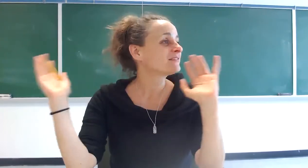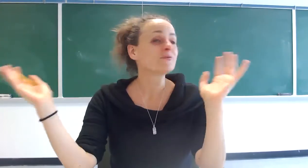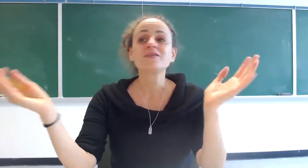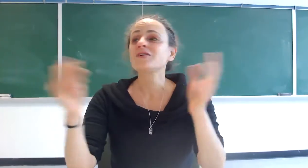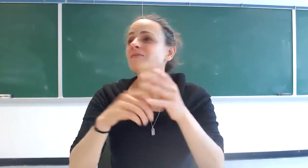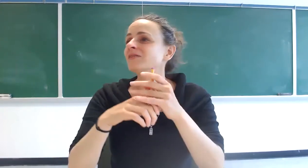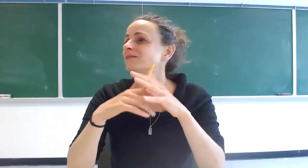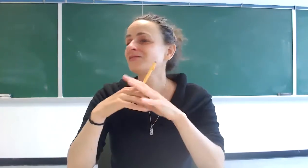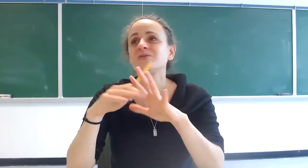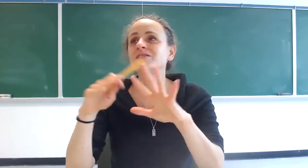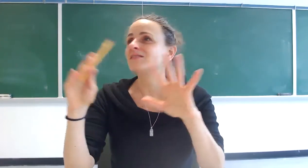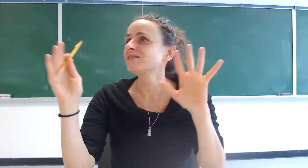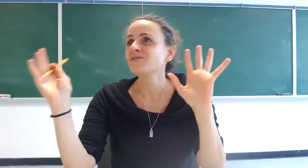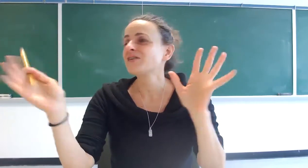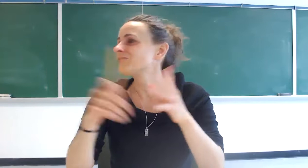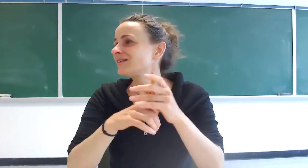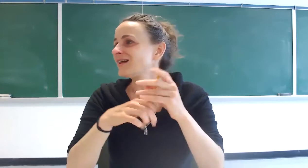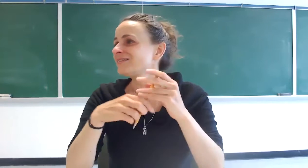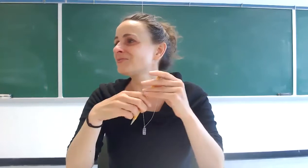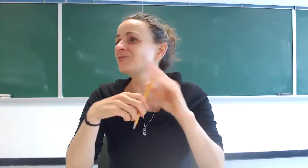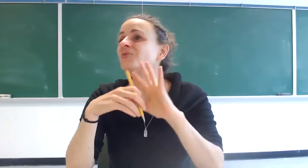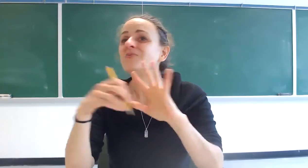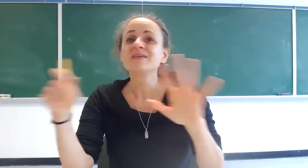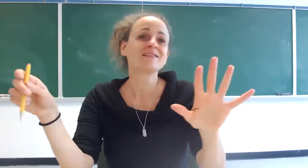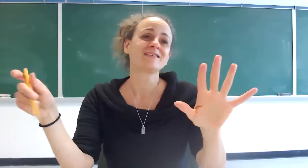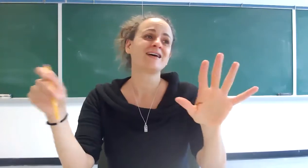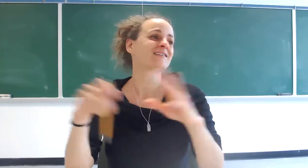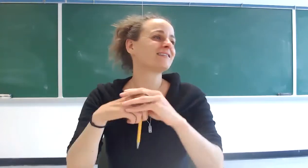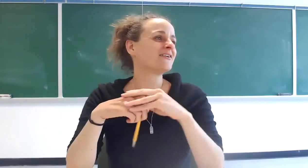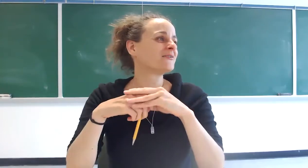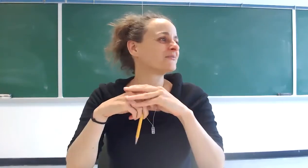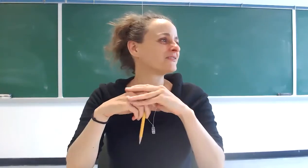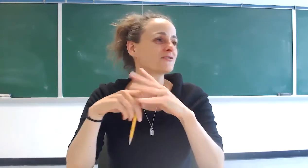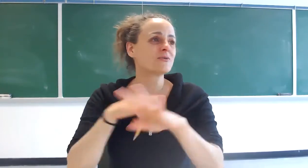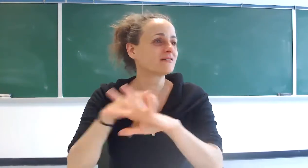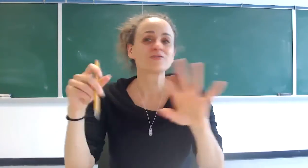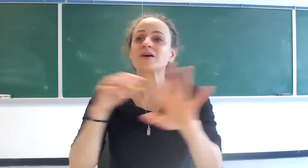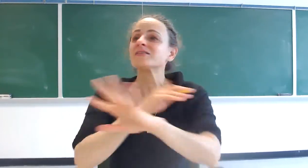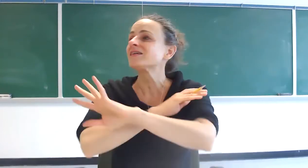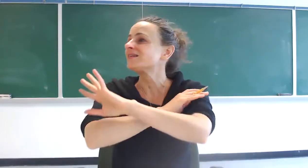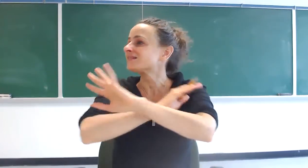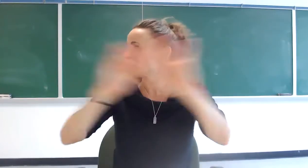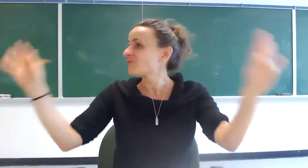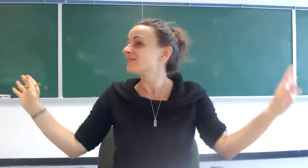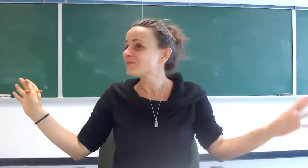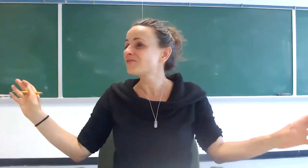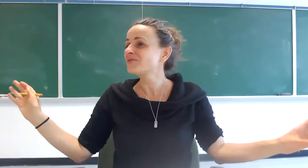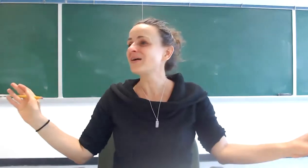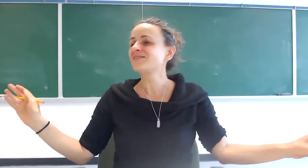is one of the students this is a favorite class so don't miss this class throughout try to take it at once before you graduate